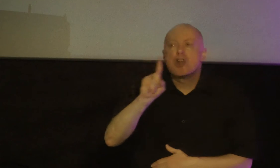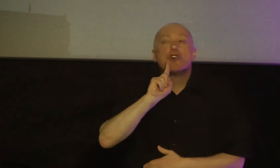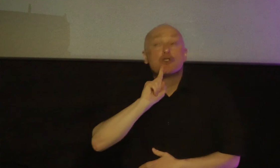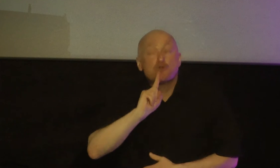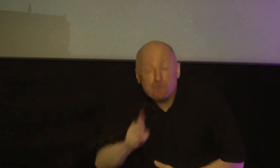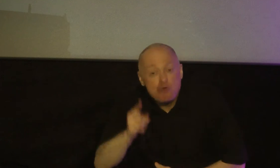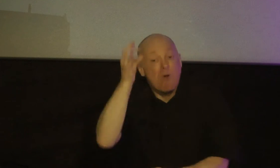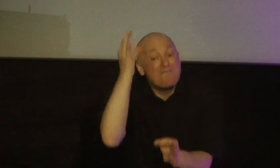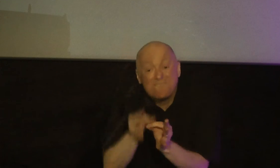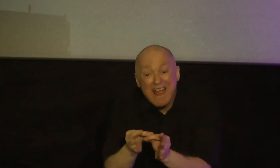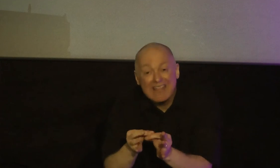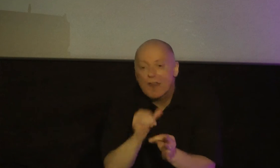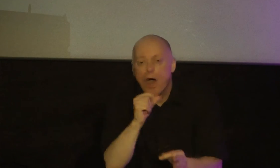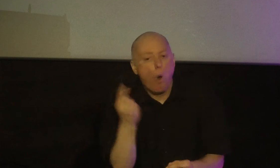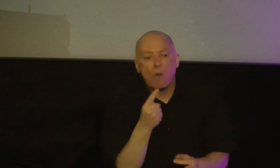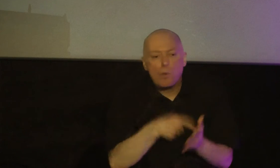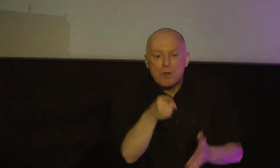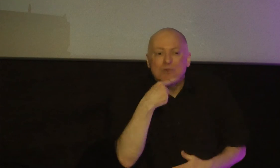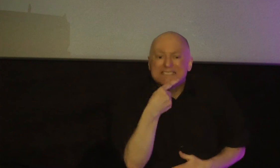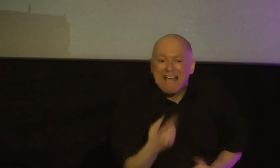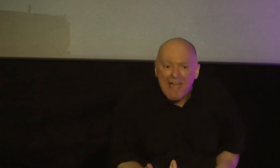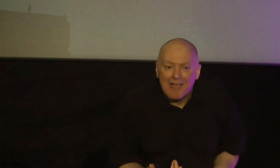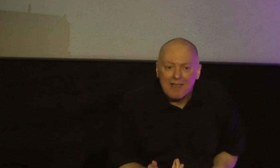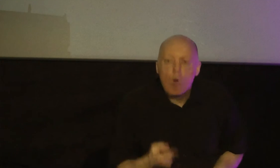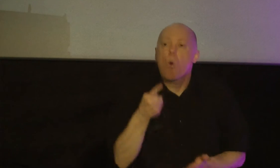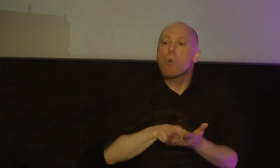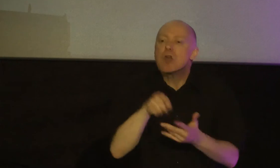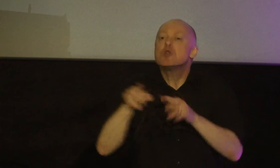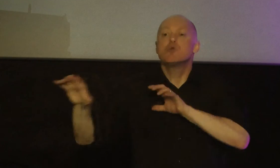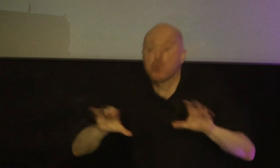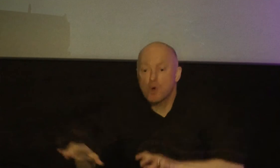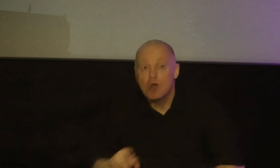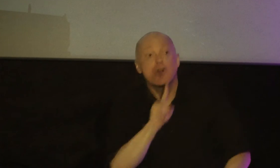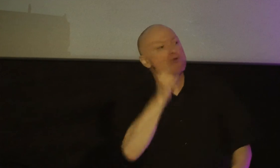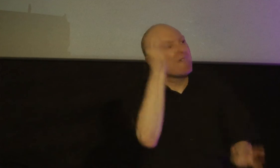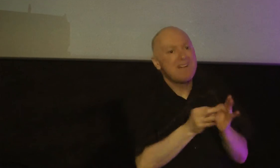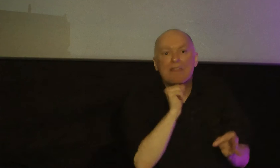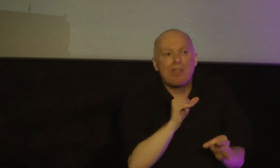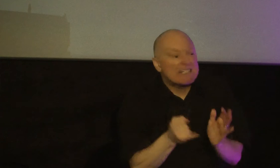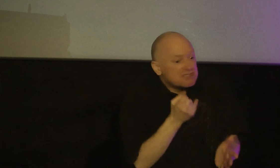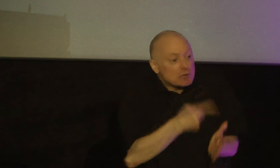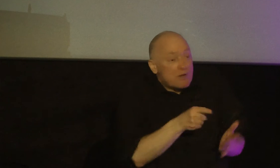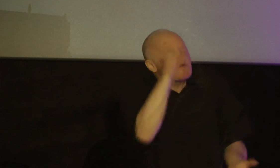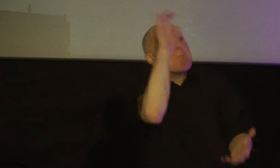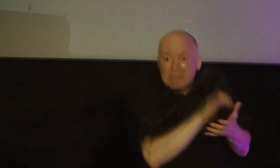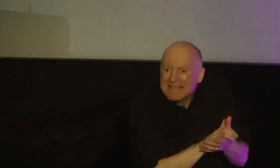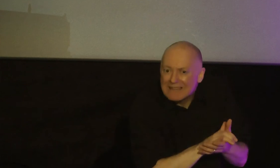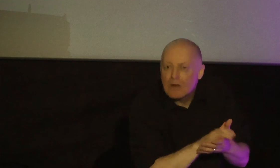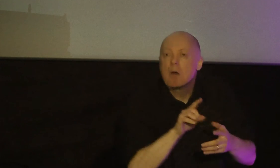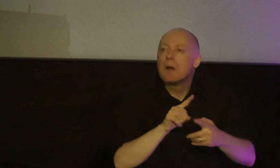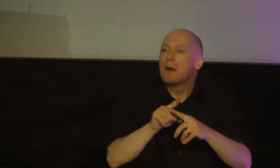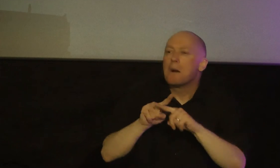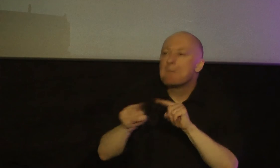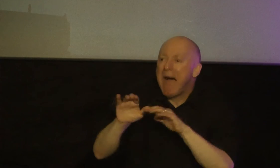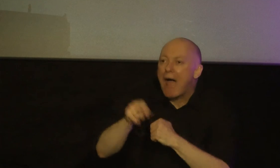said it's not just what you say it's what you do true faith is not just what you say you believe it's how listen it's how you act